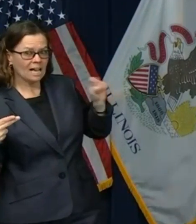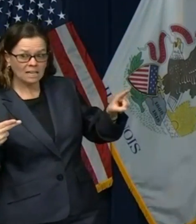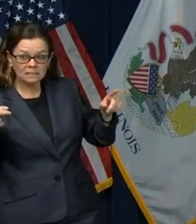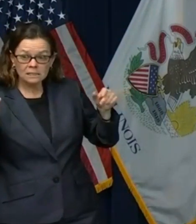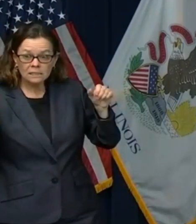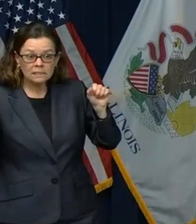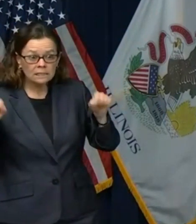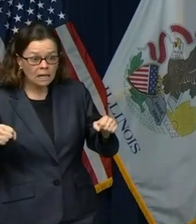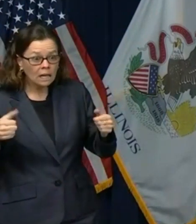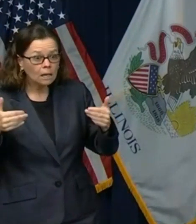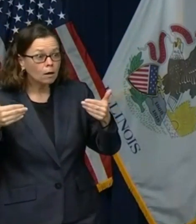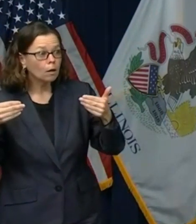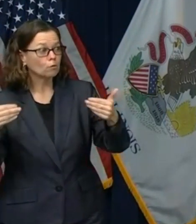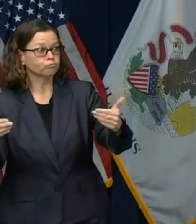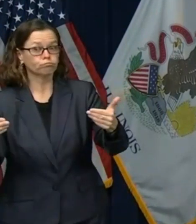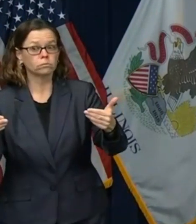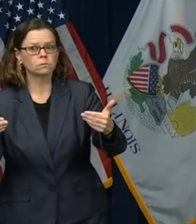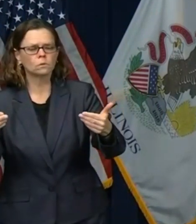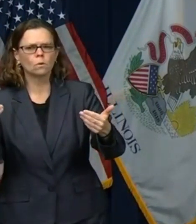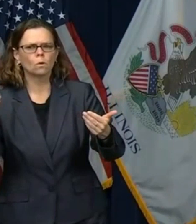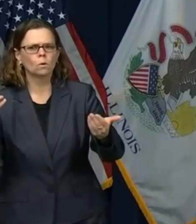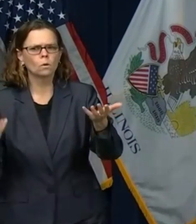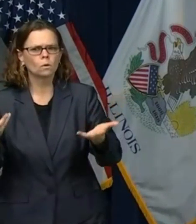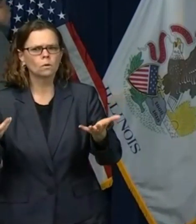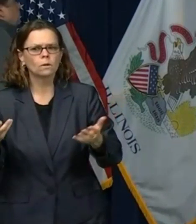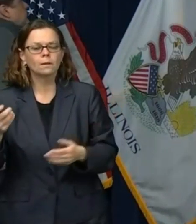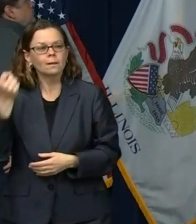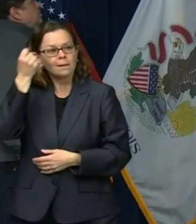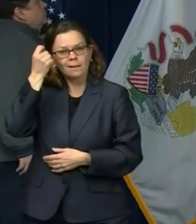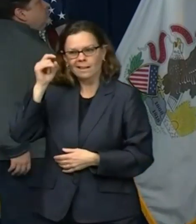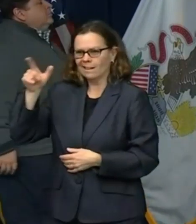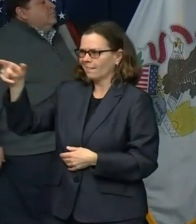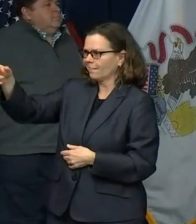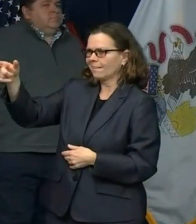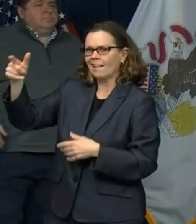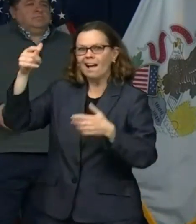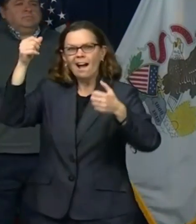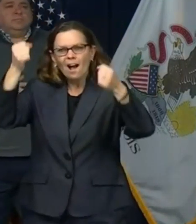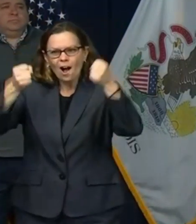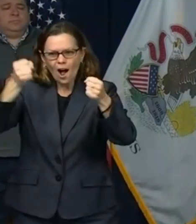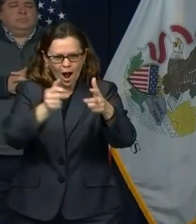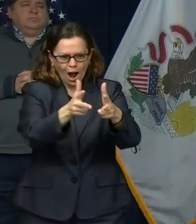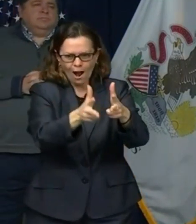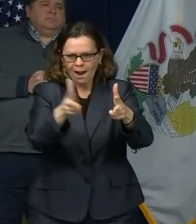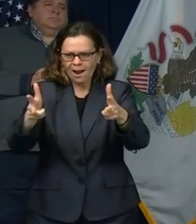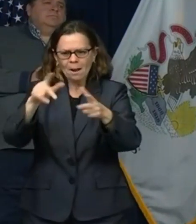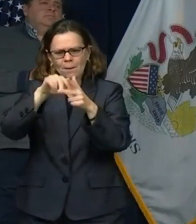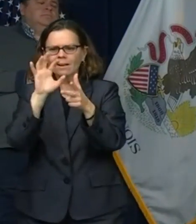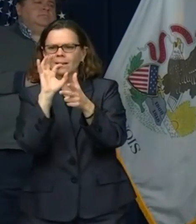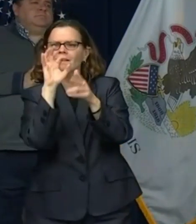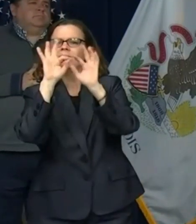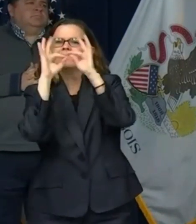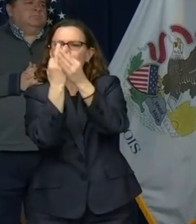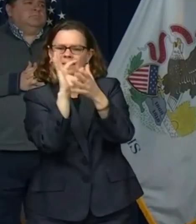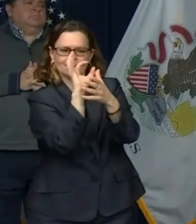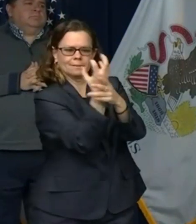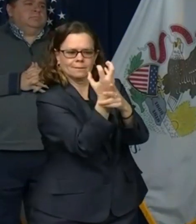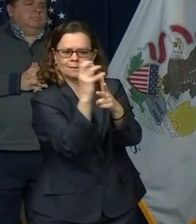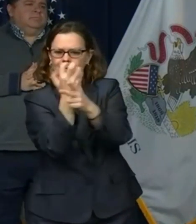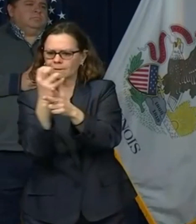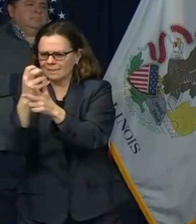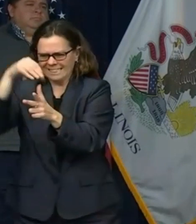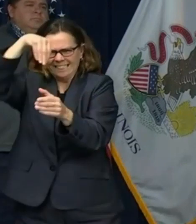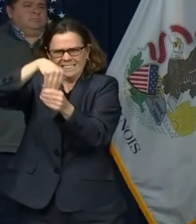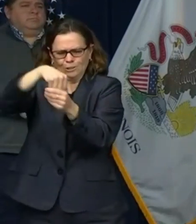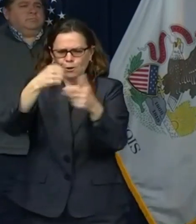guess with that type of business there, with people watching a movie in their own car outdoors, what was it about that business that you think it's